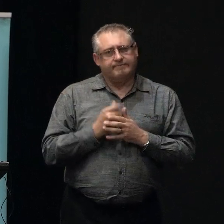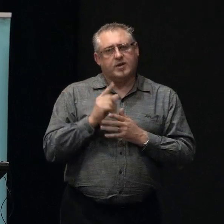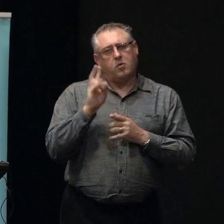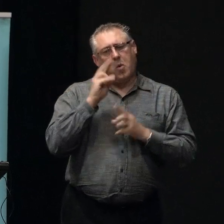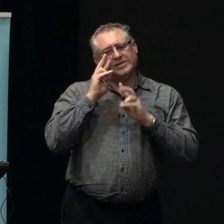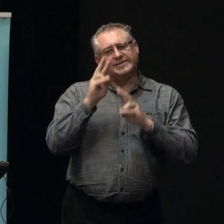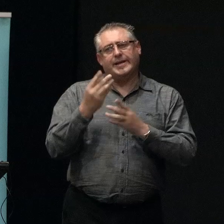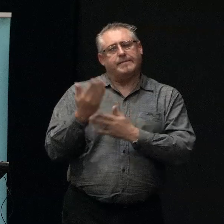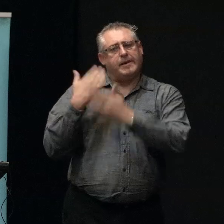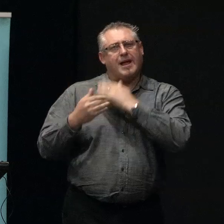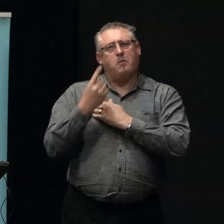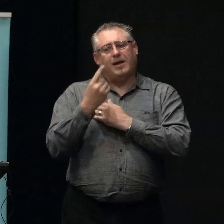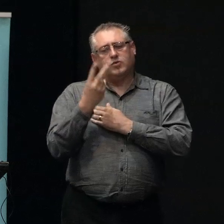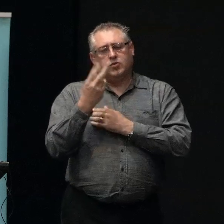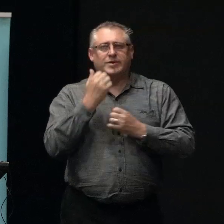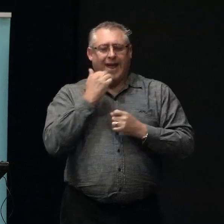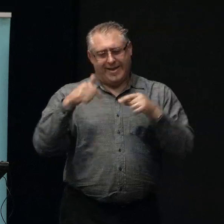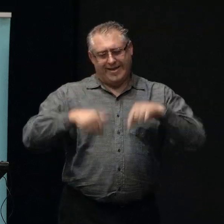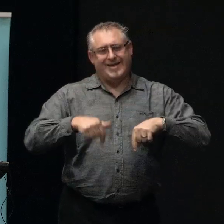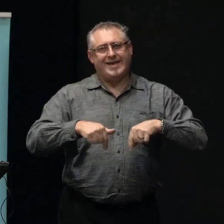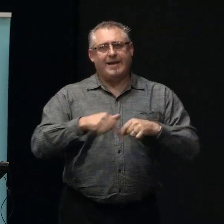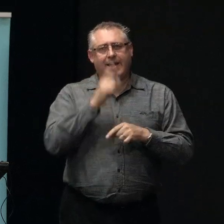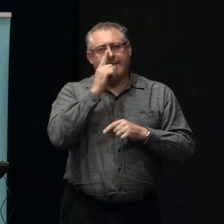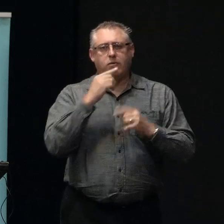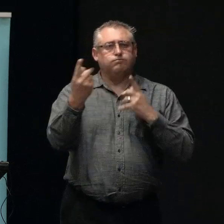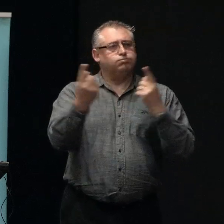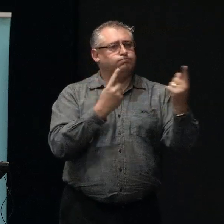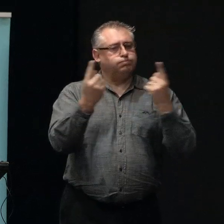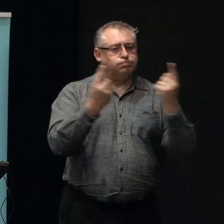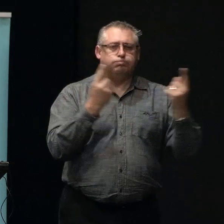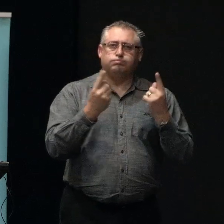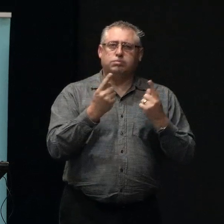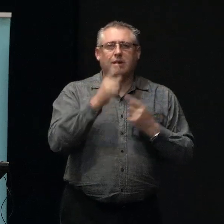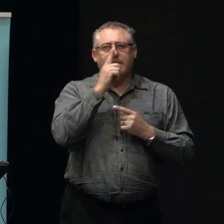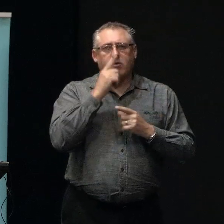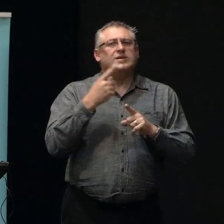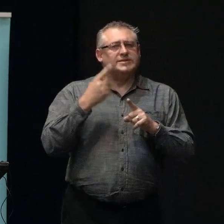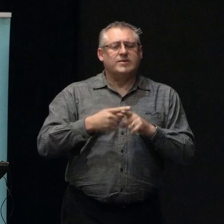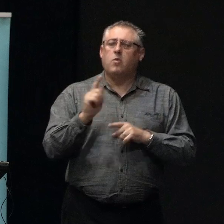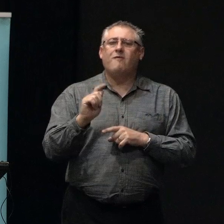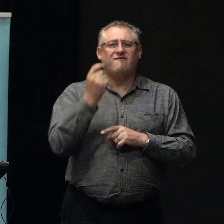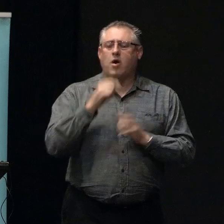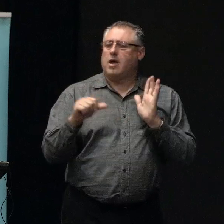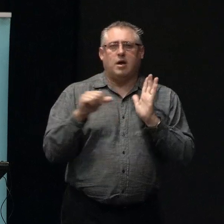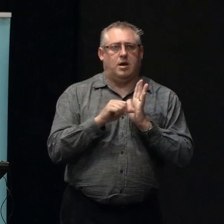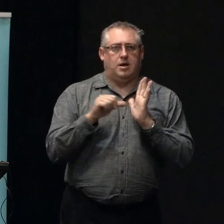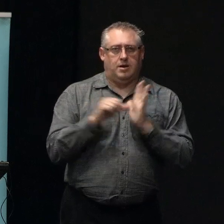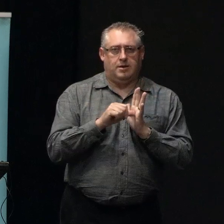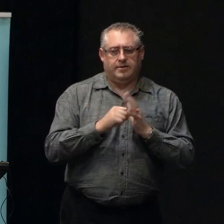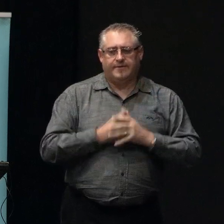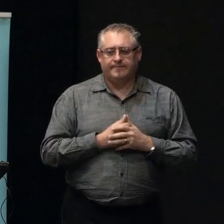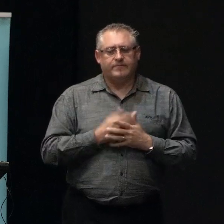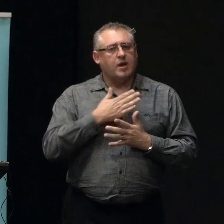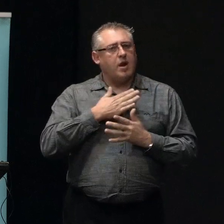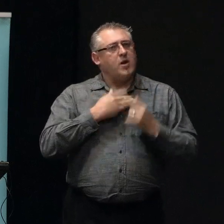last day or two here with people coming through is people are still finding it really tough. So I'd just